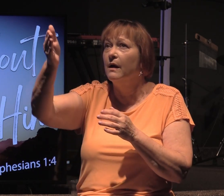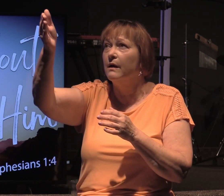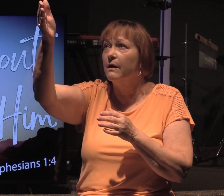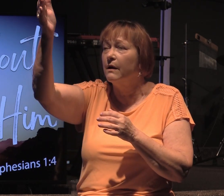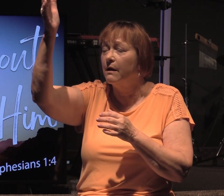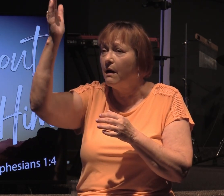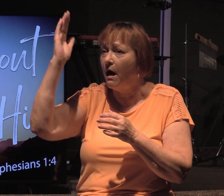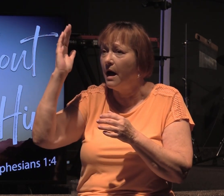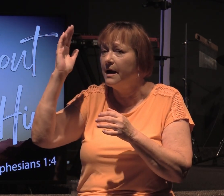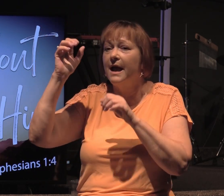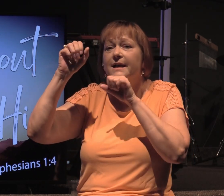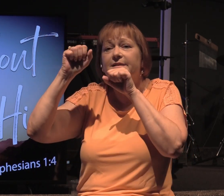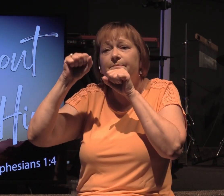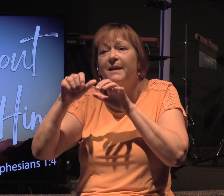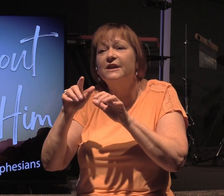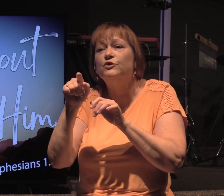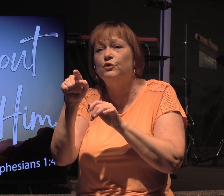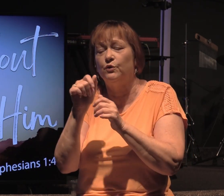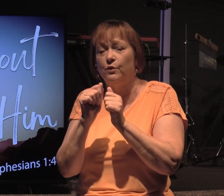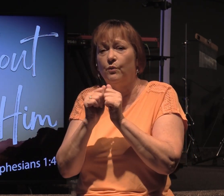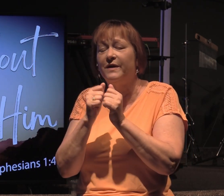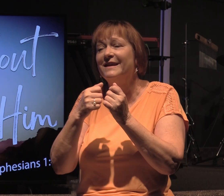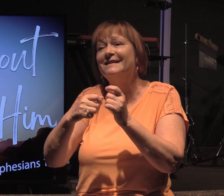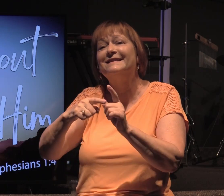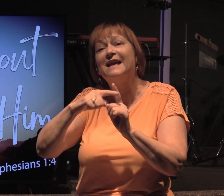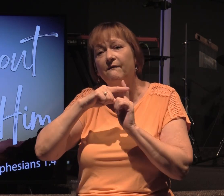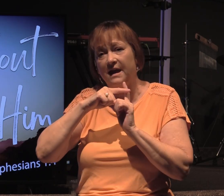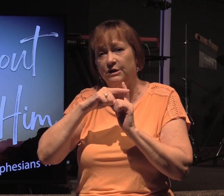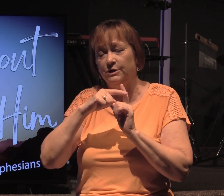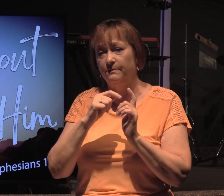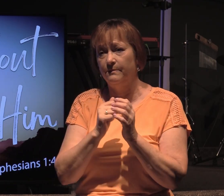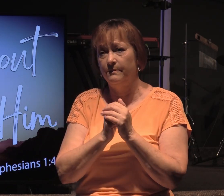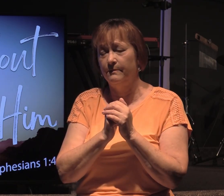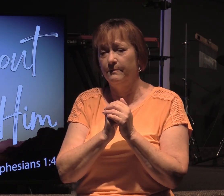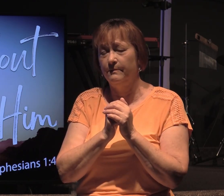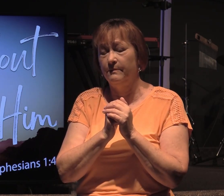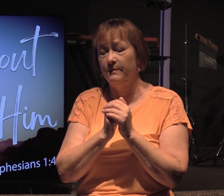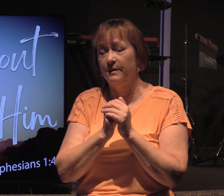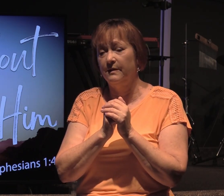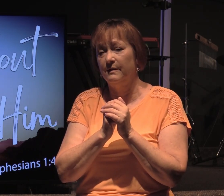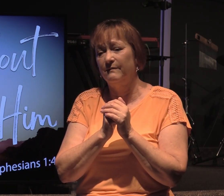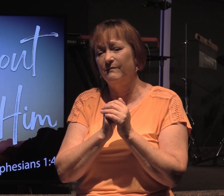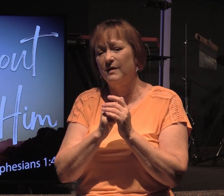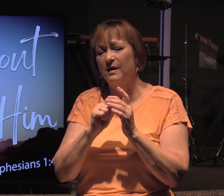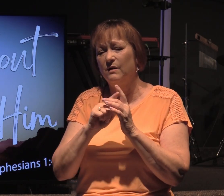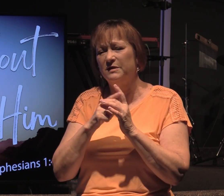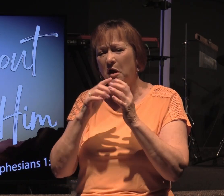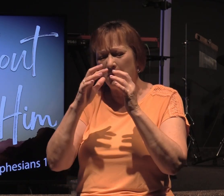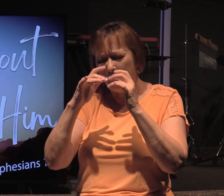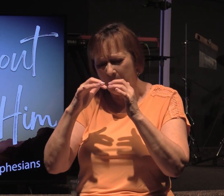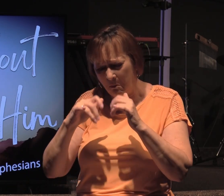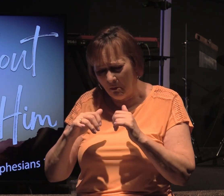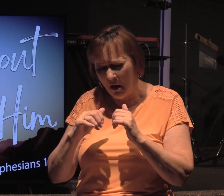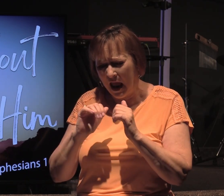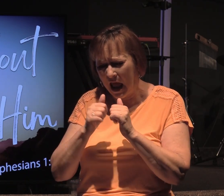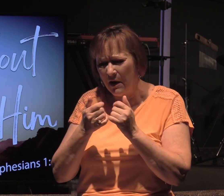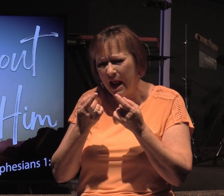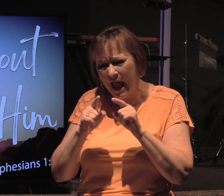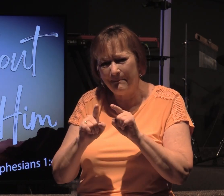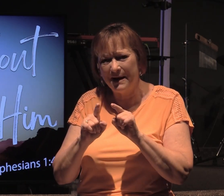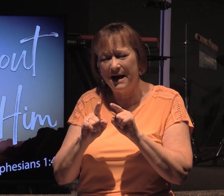God has blessed you with salvation. Now we start to break all this down and see how it happens.